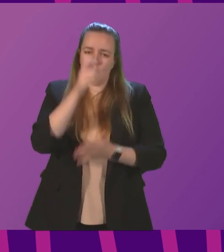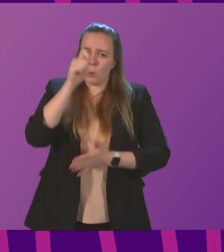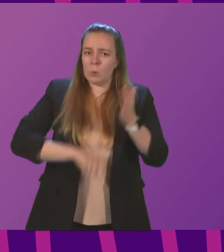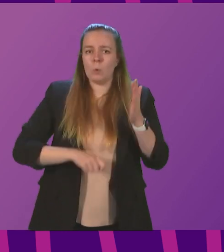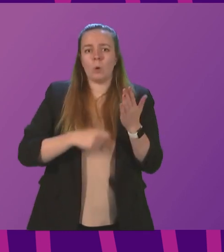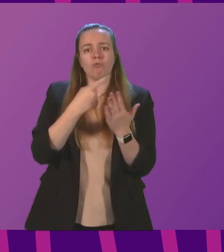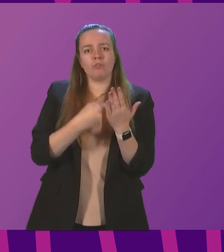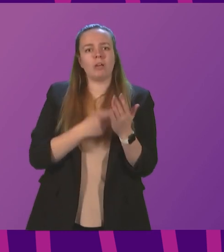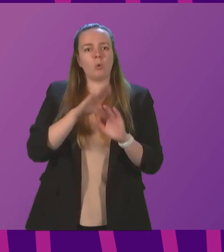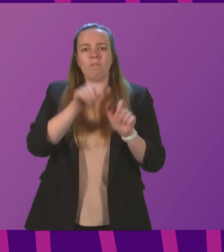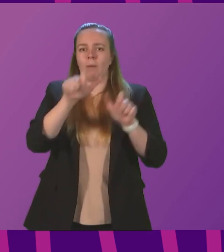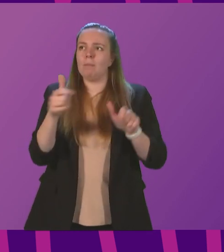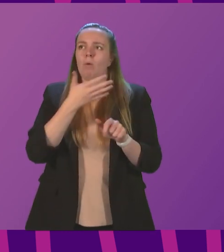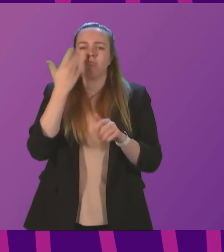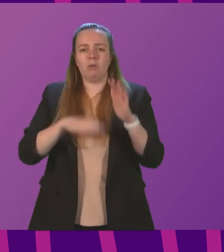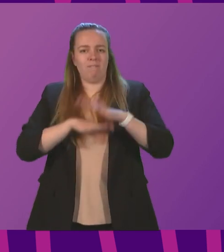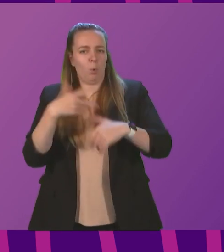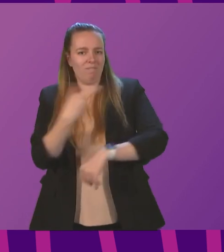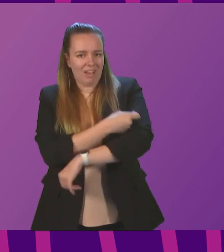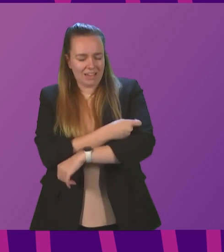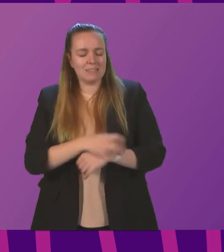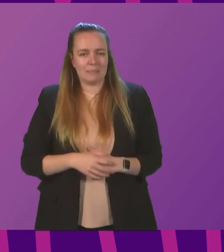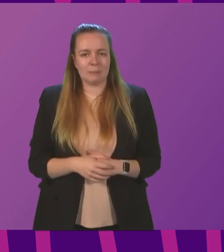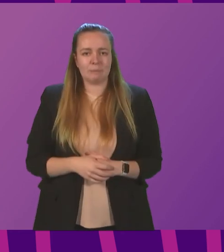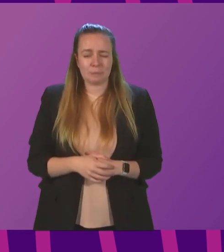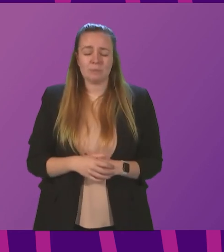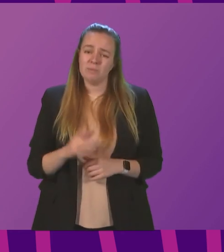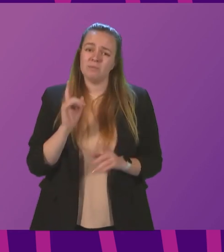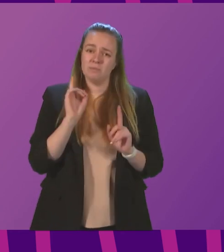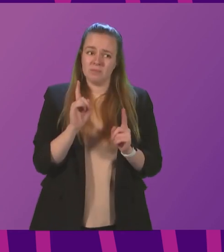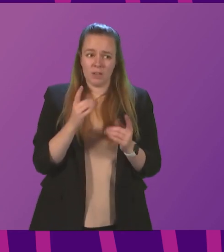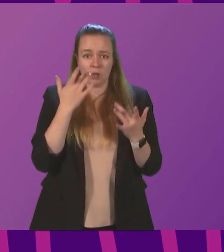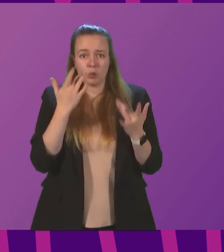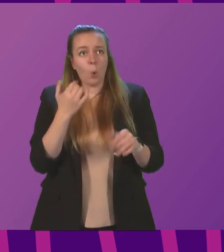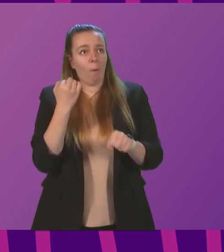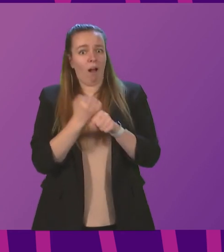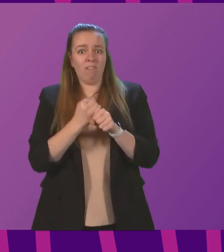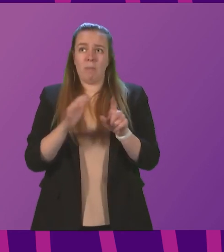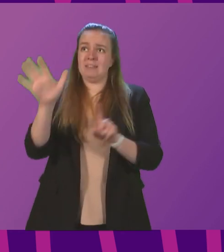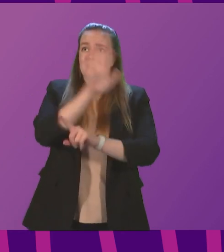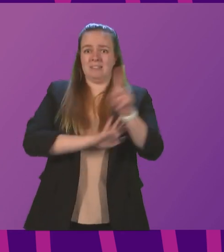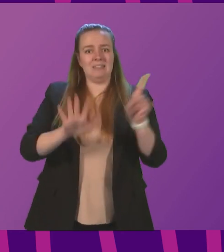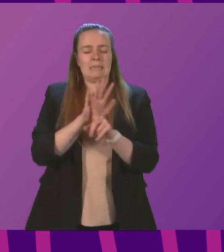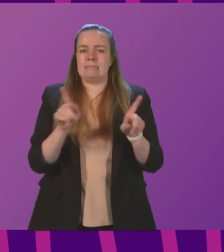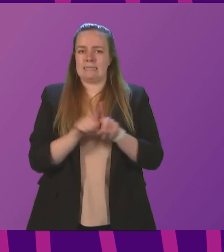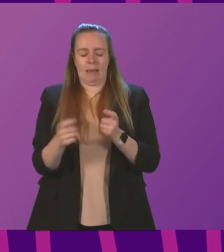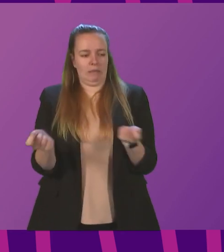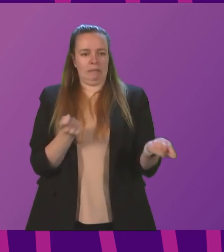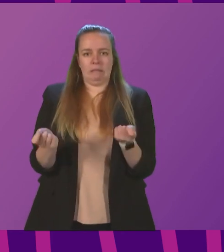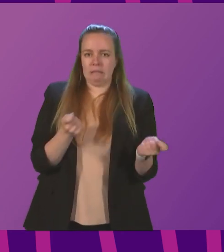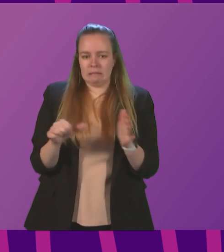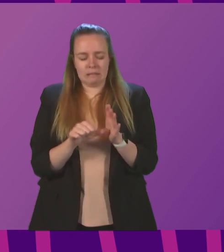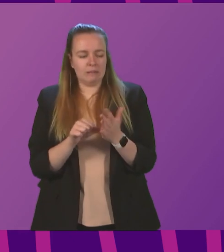on people who are not fully vaccinated. All of this is a reminder that governments everywhere are grappling with the same issues and